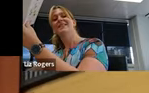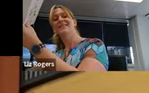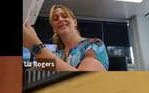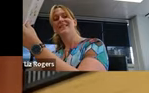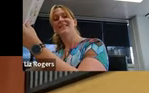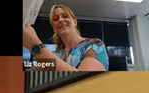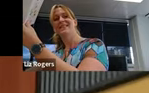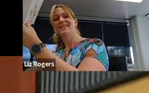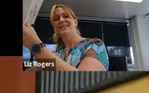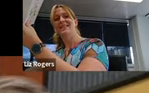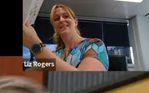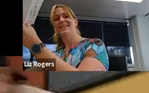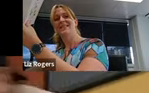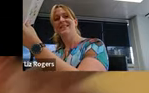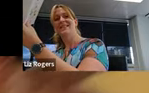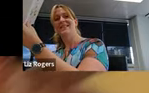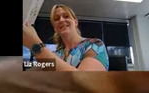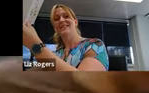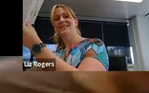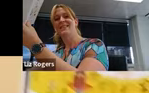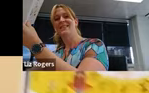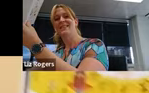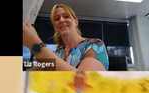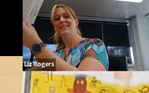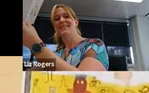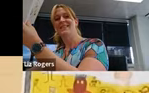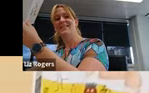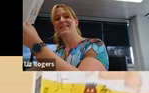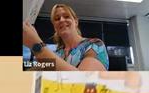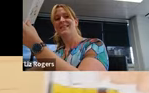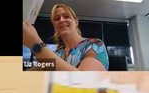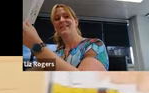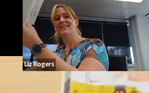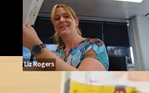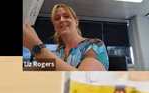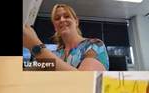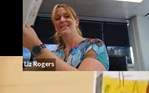I've I see You're all right. Audience All away away, please. I'm alright.